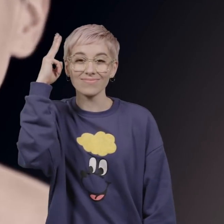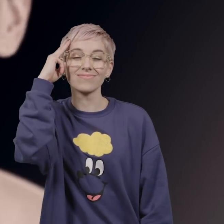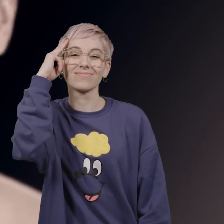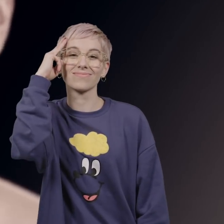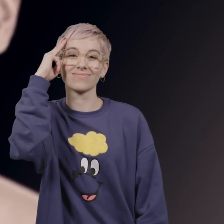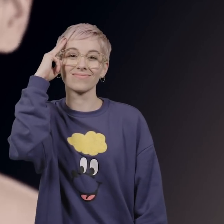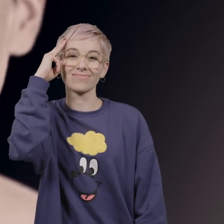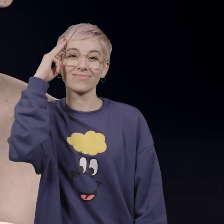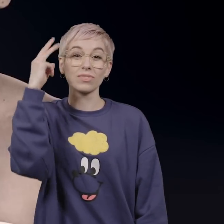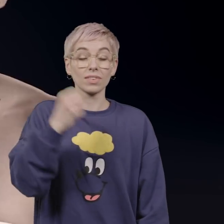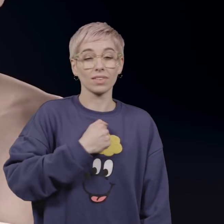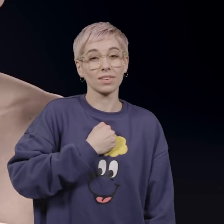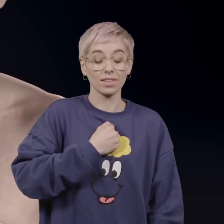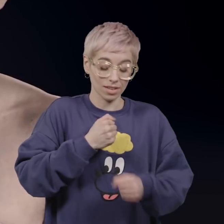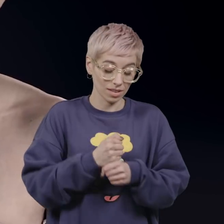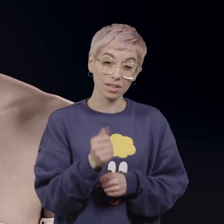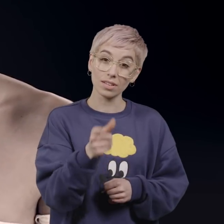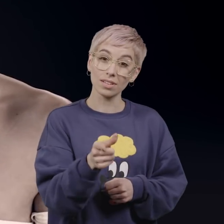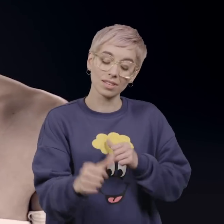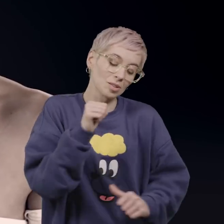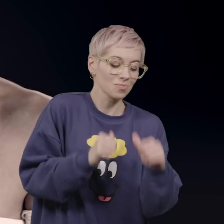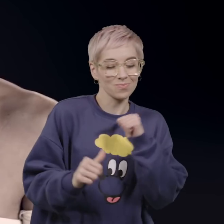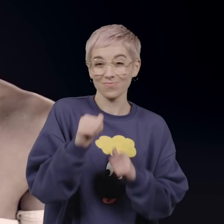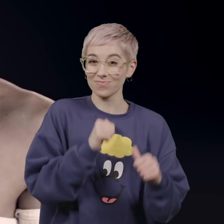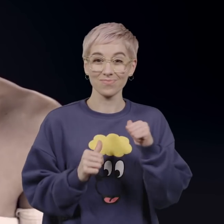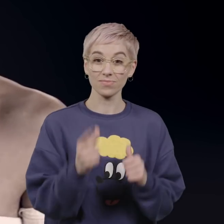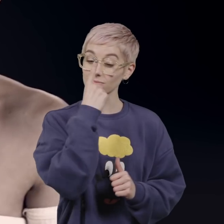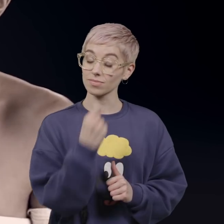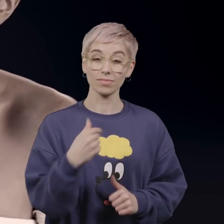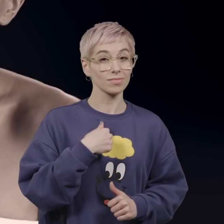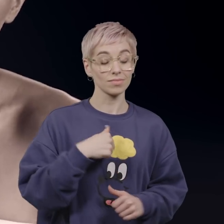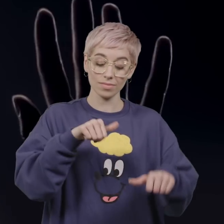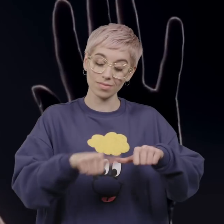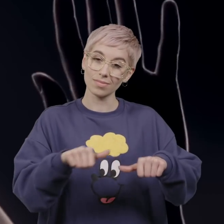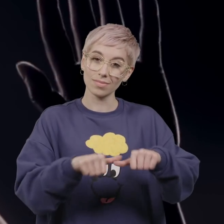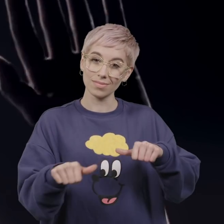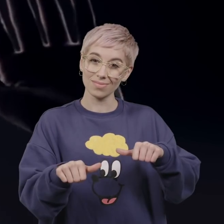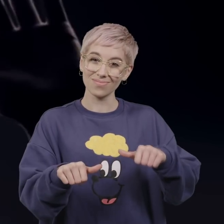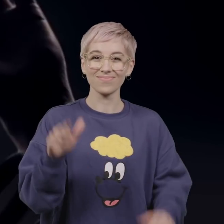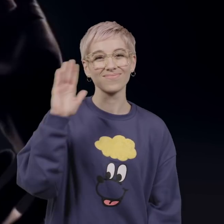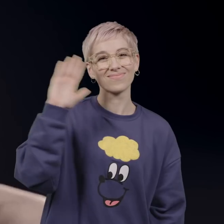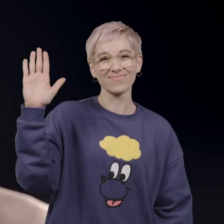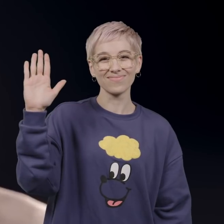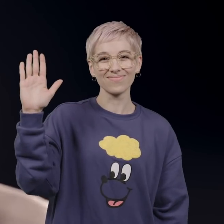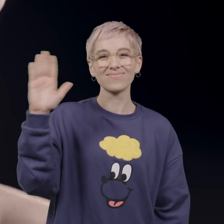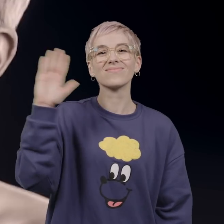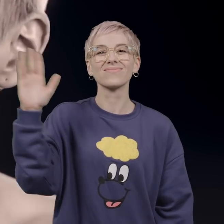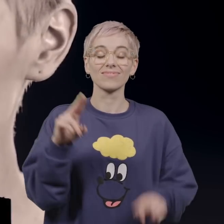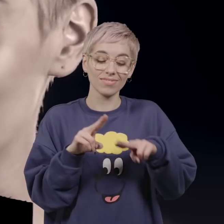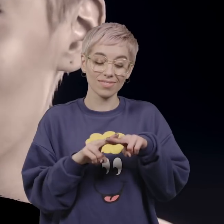mother, am I making you proud or could I do better? Hey,